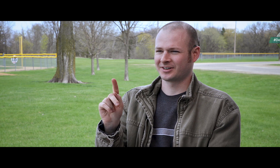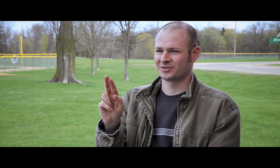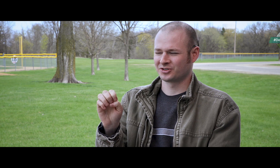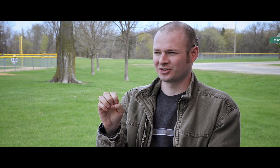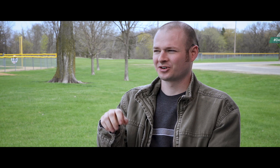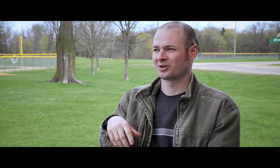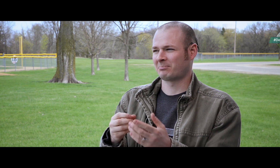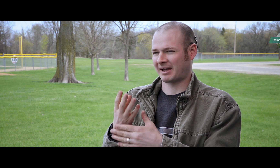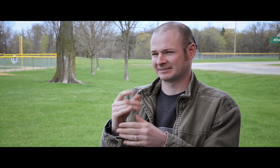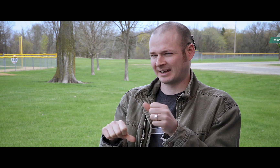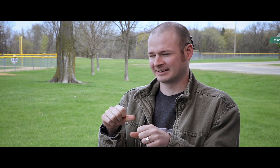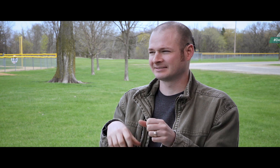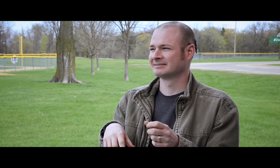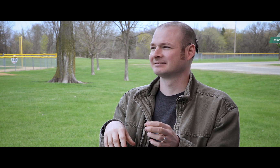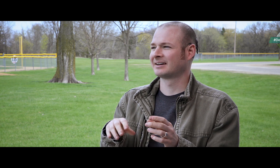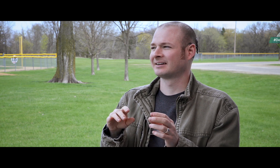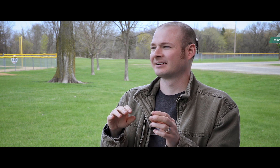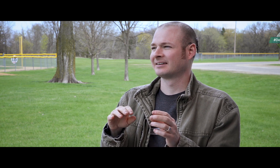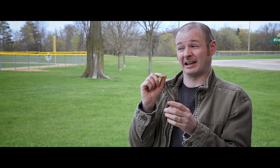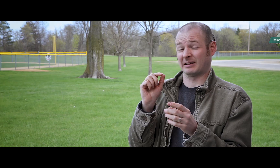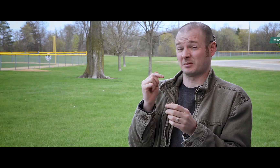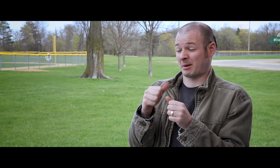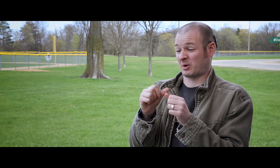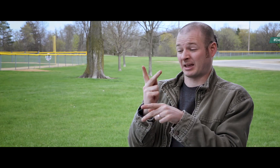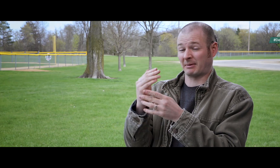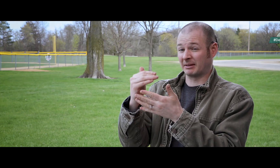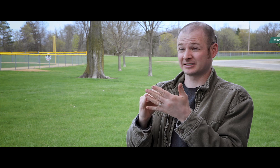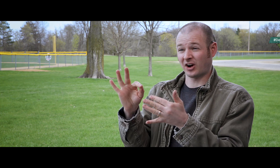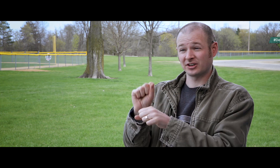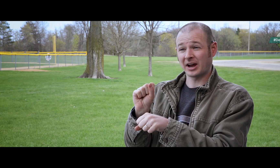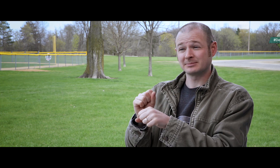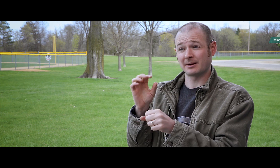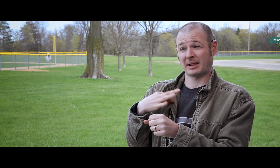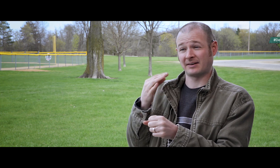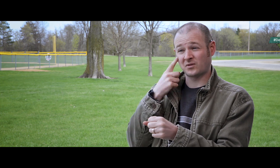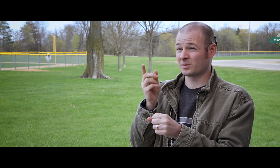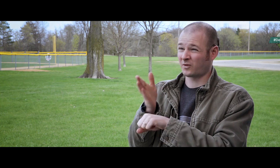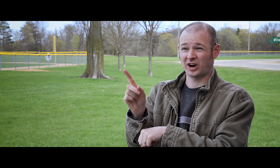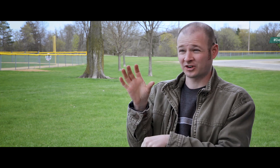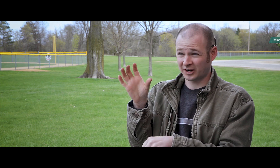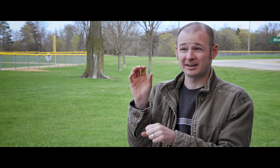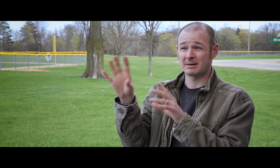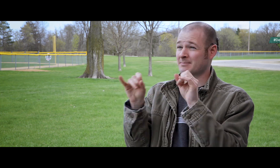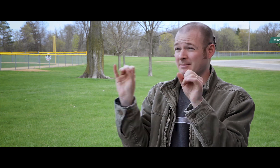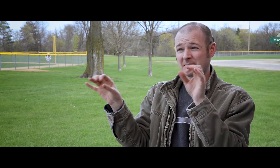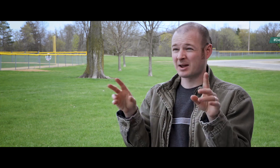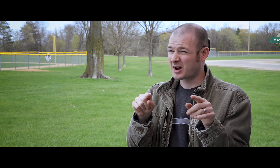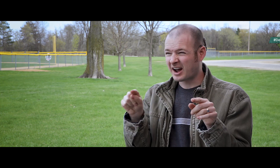study horticulture or plant sciences. I remember I kept a list of all the jobs I applied for. It was over 100, yet